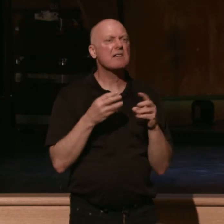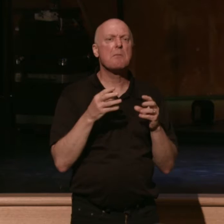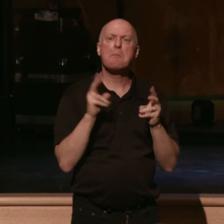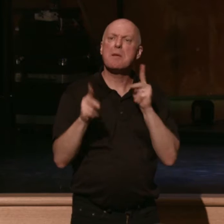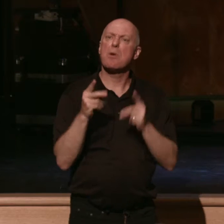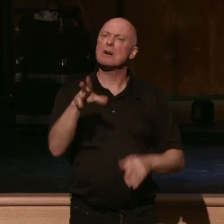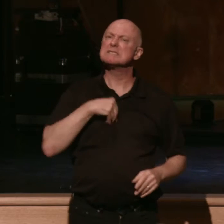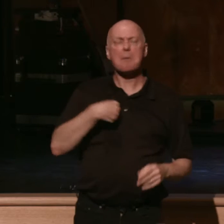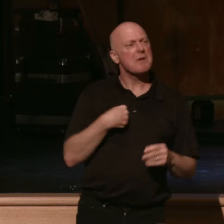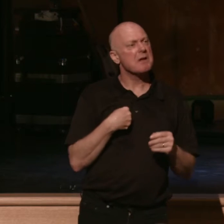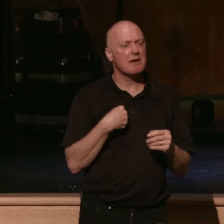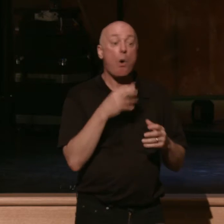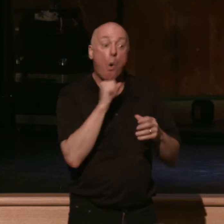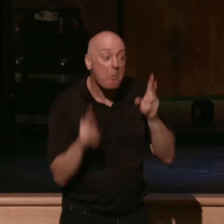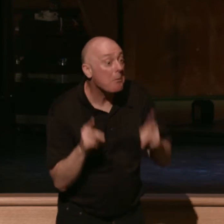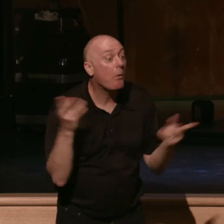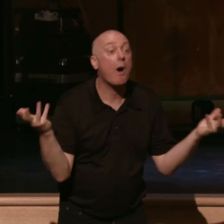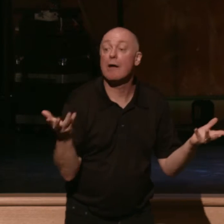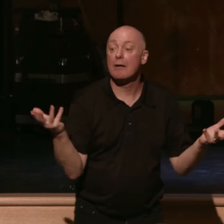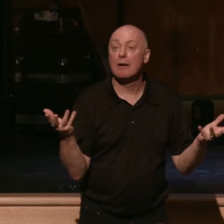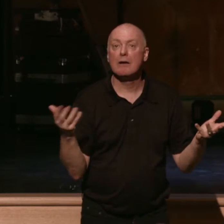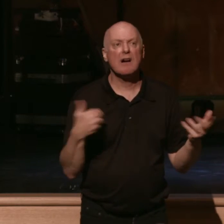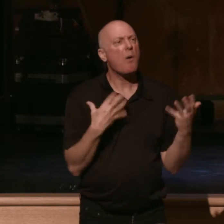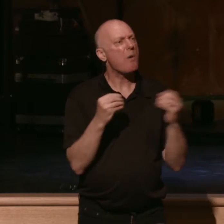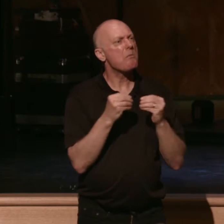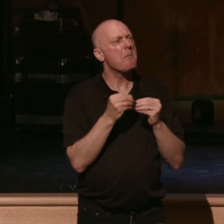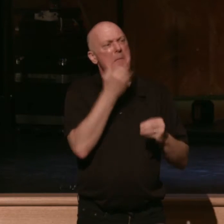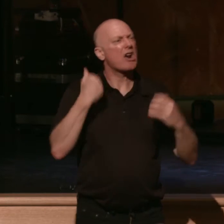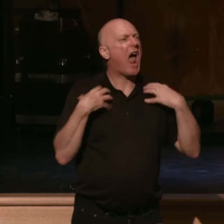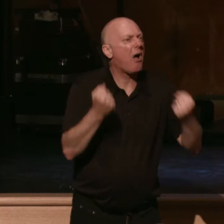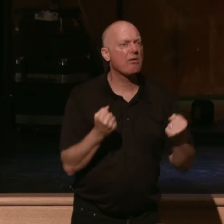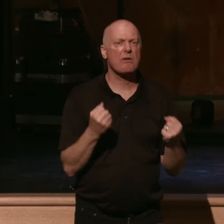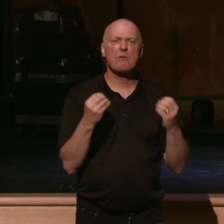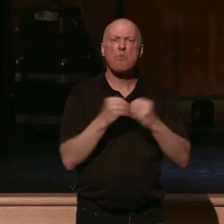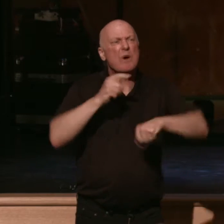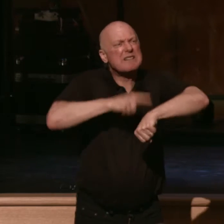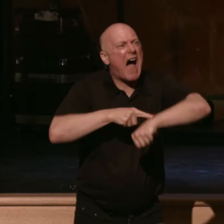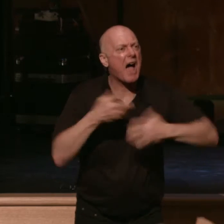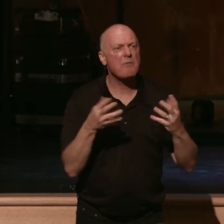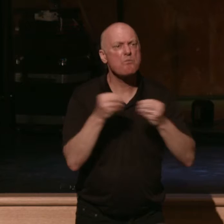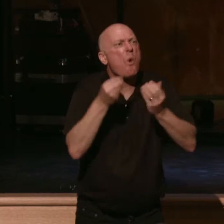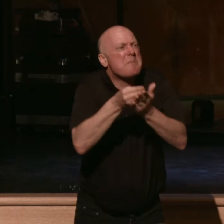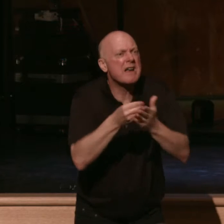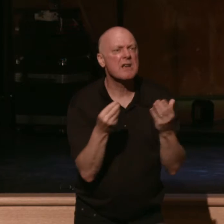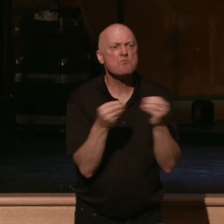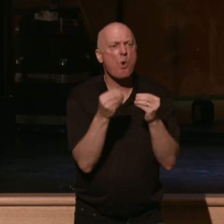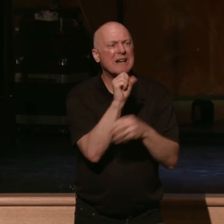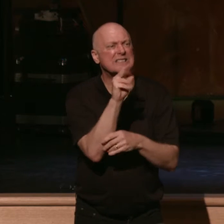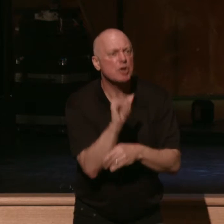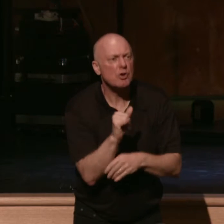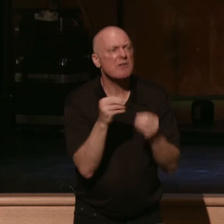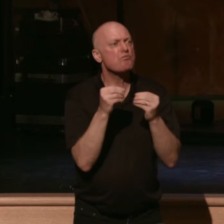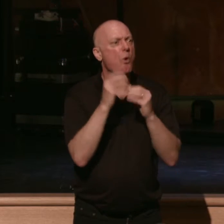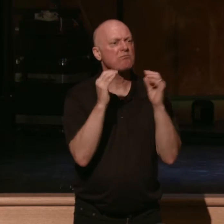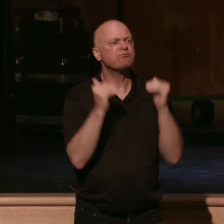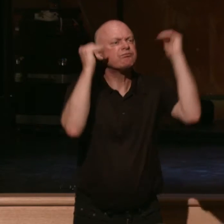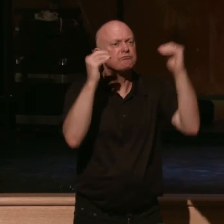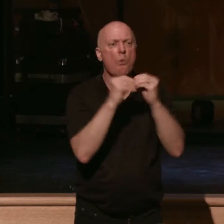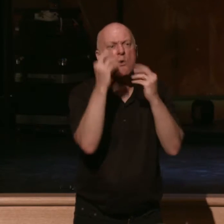It's in the heart of the old. more health, more time, more money, more security, more status, more respect. In fact,